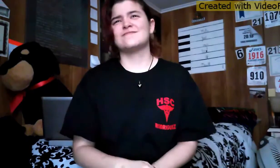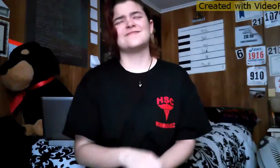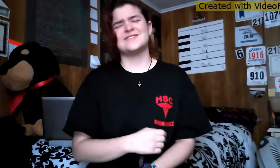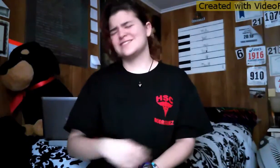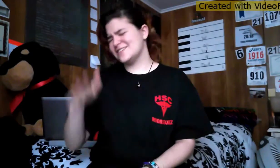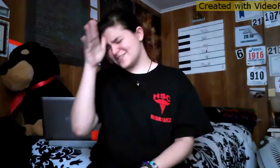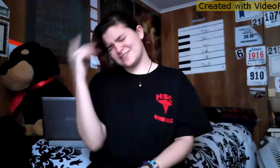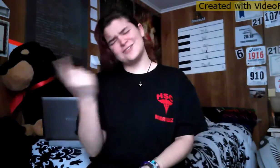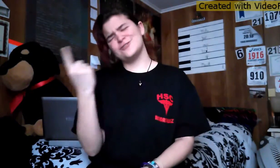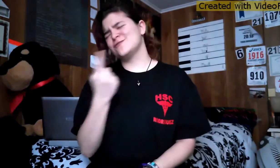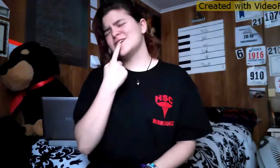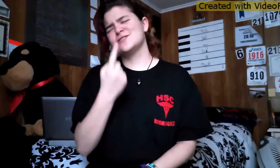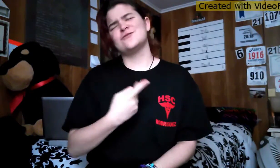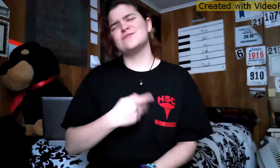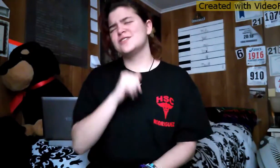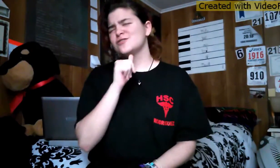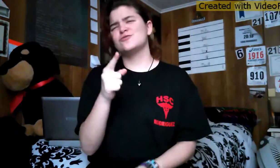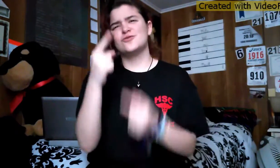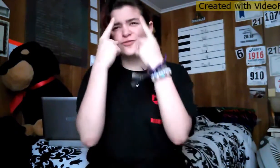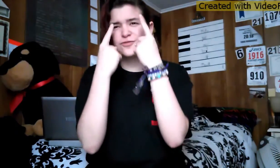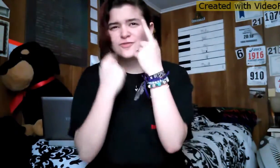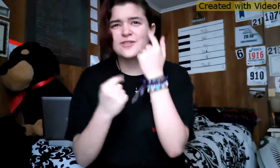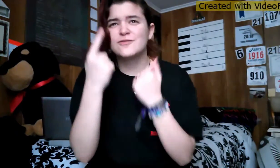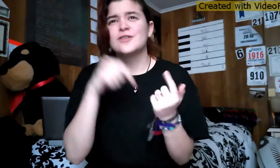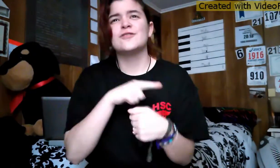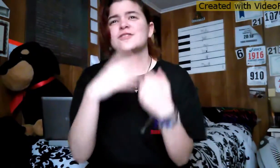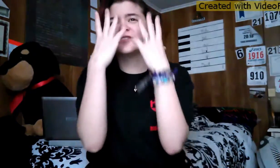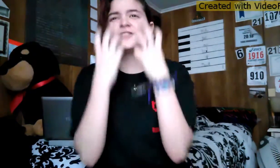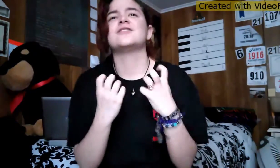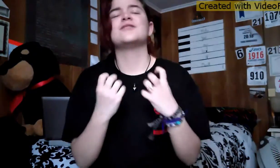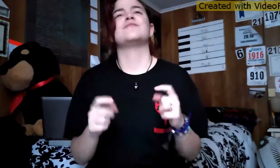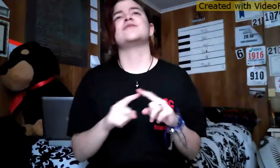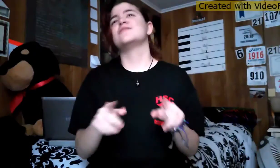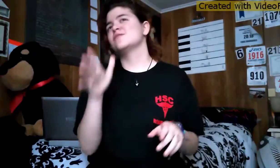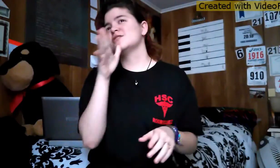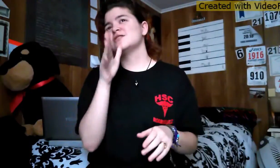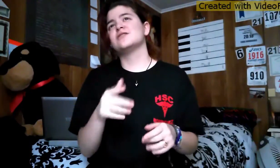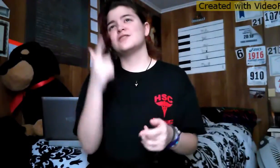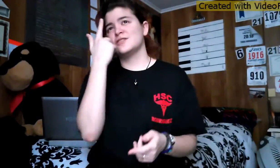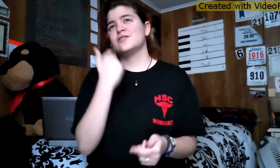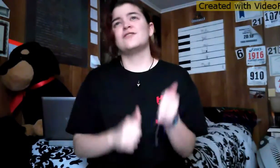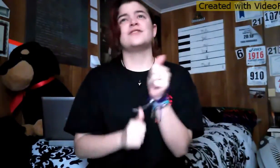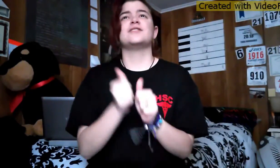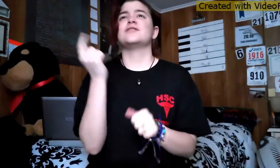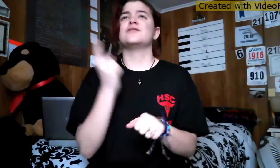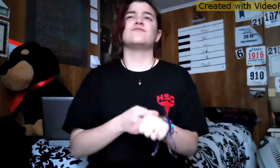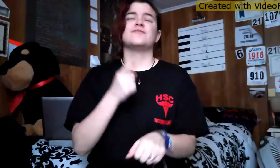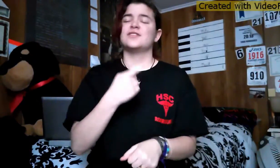Dad always told me, don't you cry when you're down But mom, there's a tear every time that I